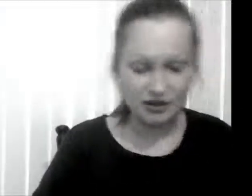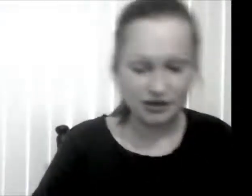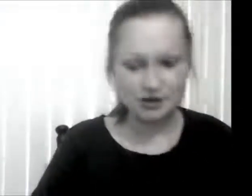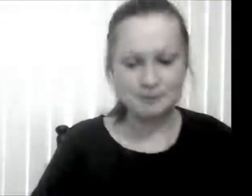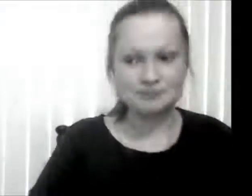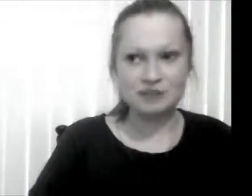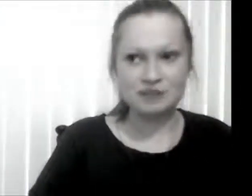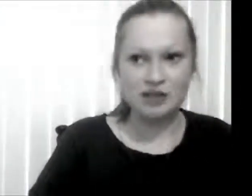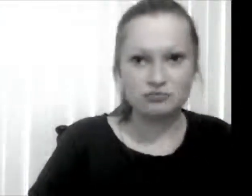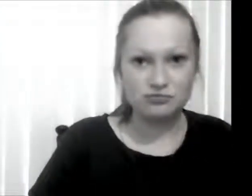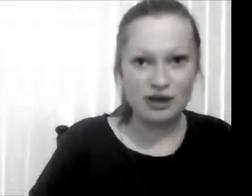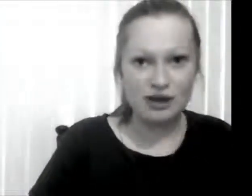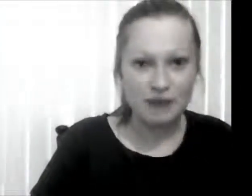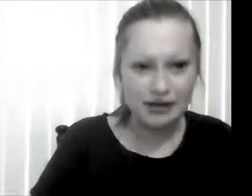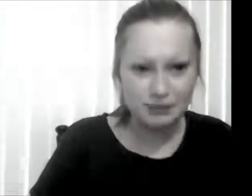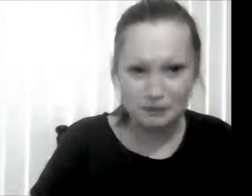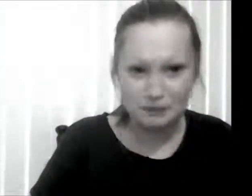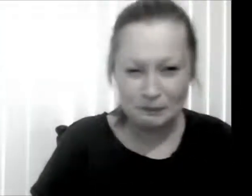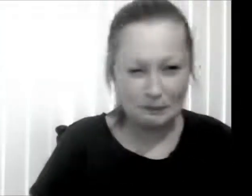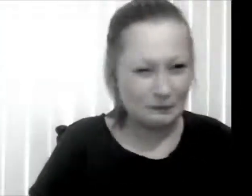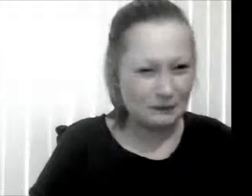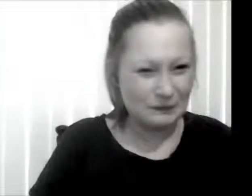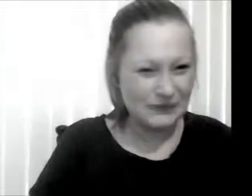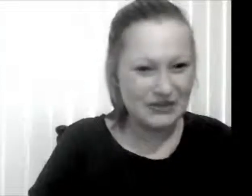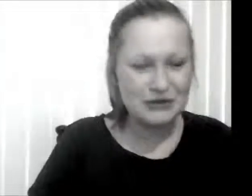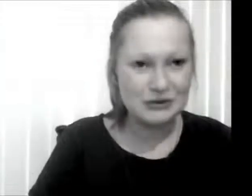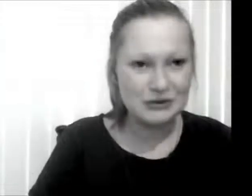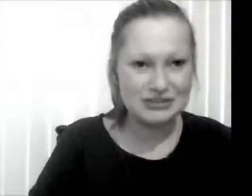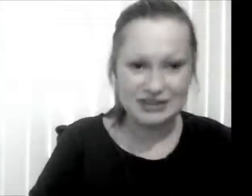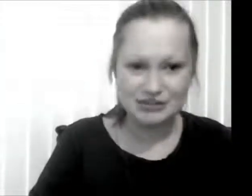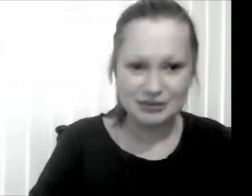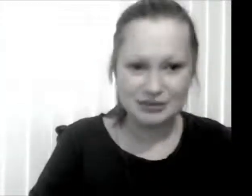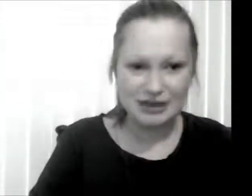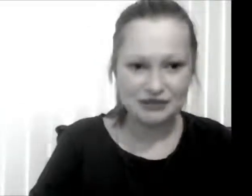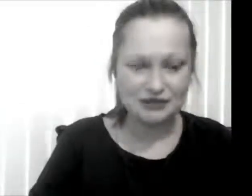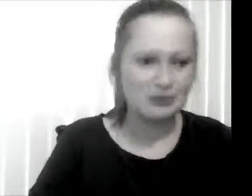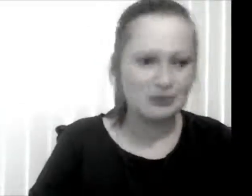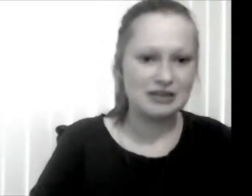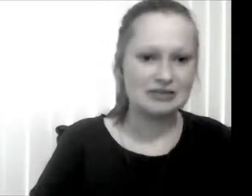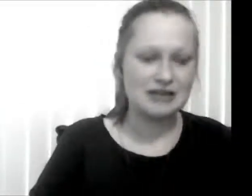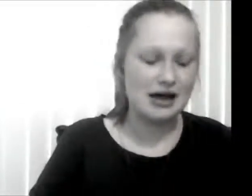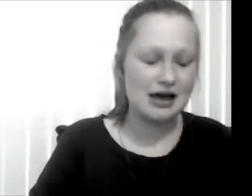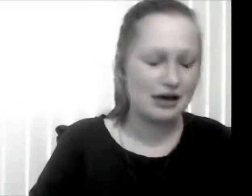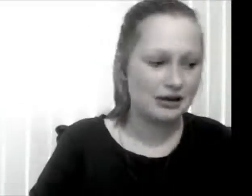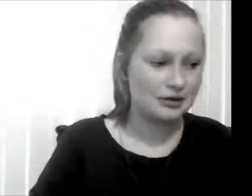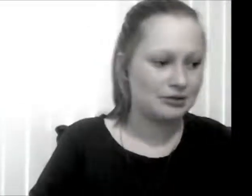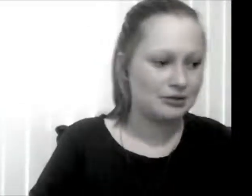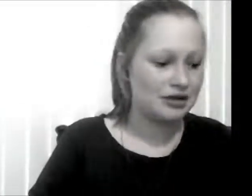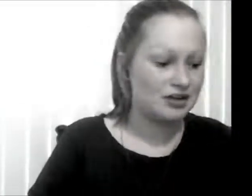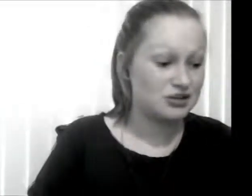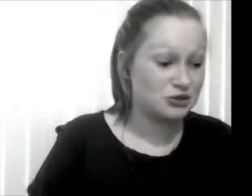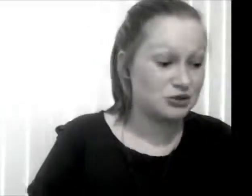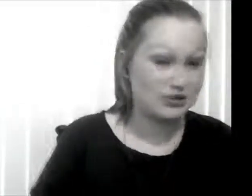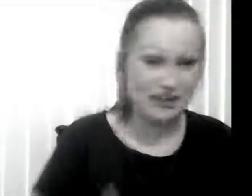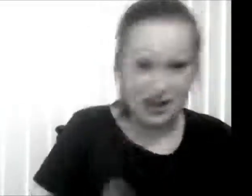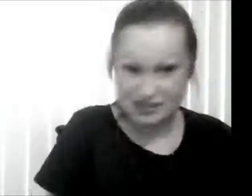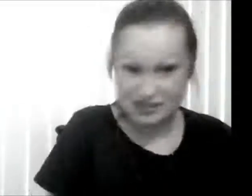Either ride a bike or a stationary bike for a few minutes. Do something arty.